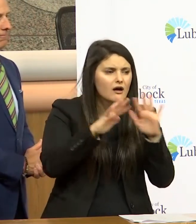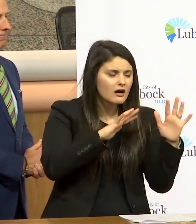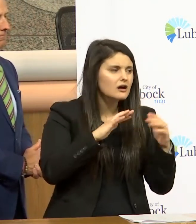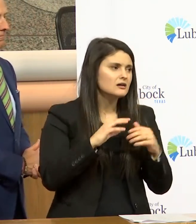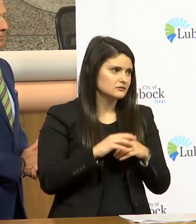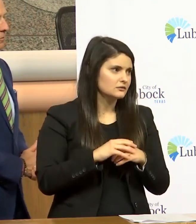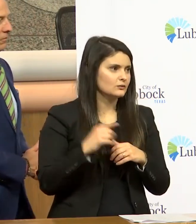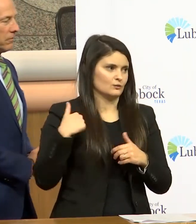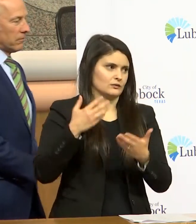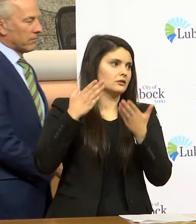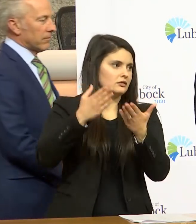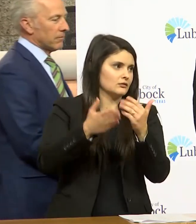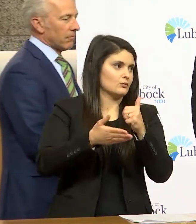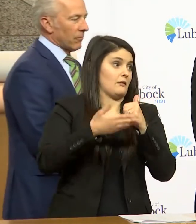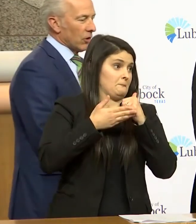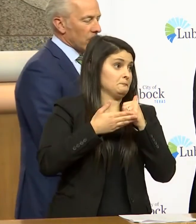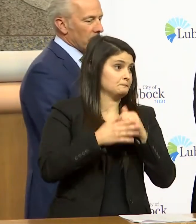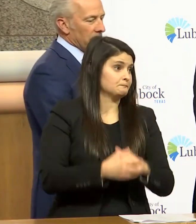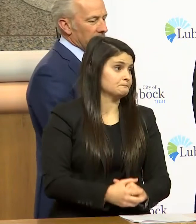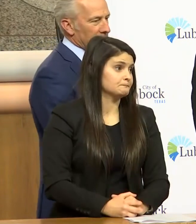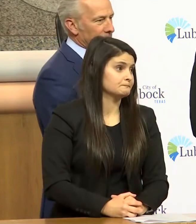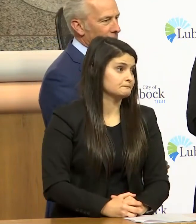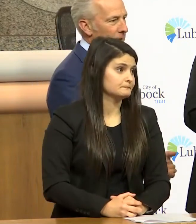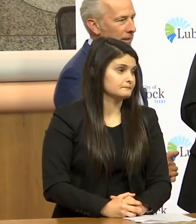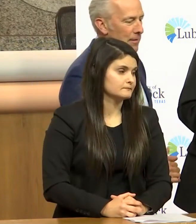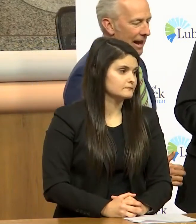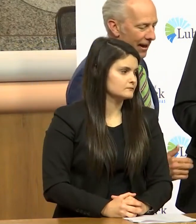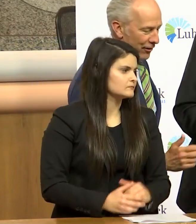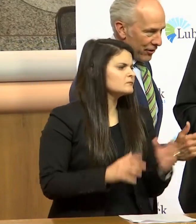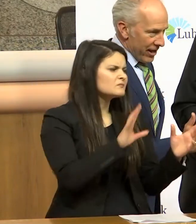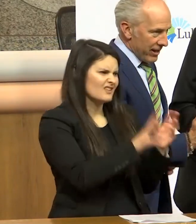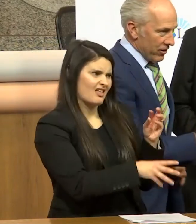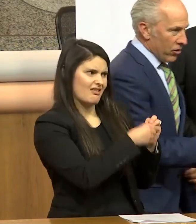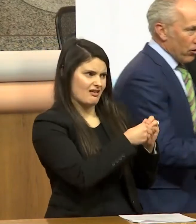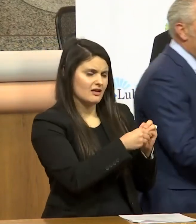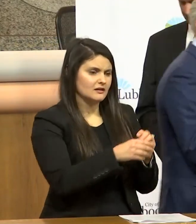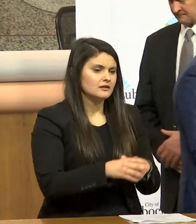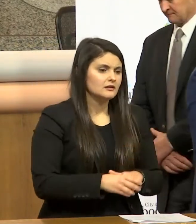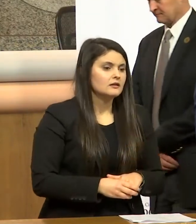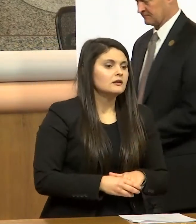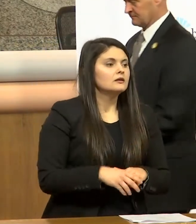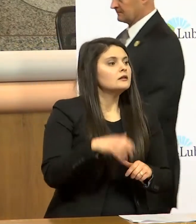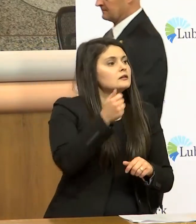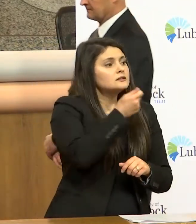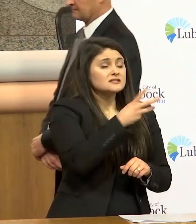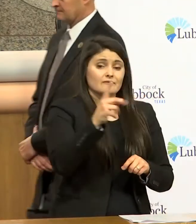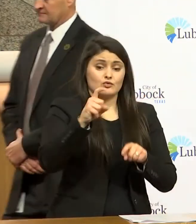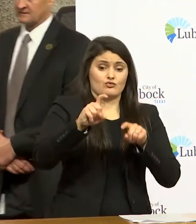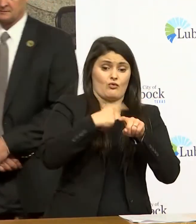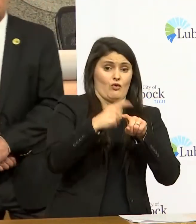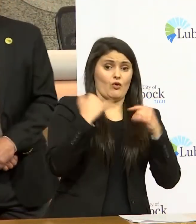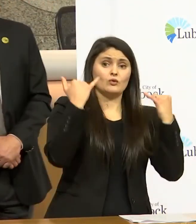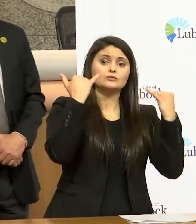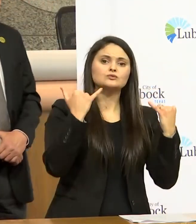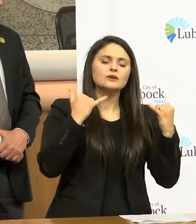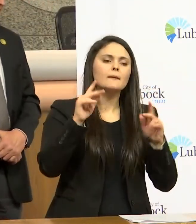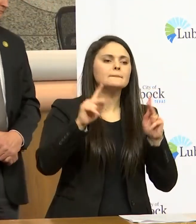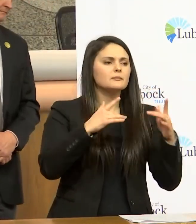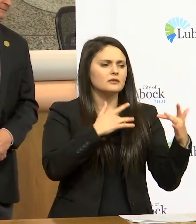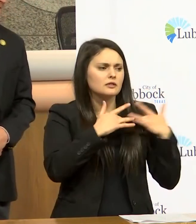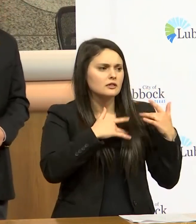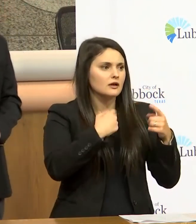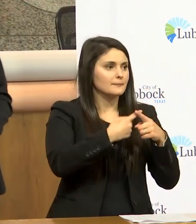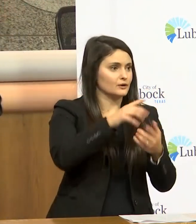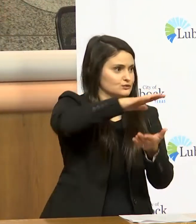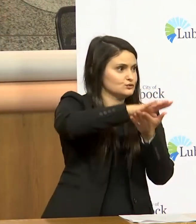we're there to help in all those cases let me let me add on to that we had a number of calls today with people concerned about